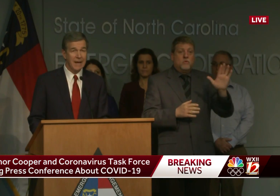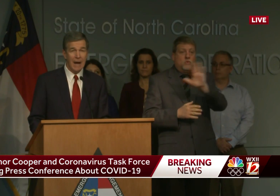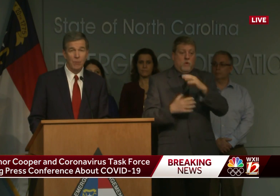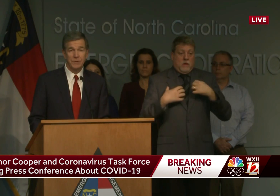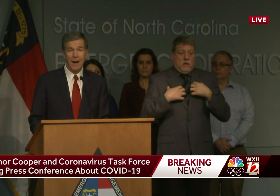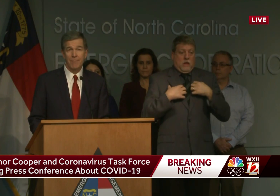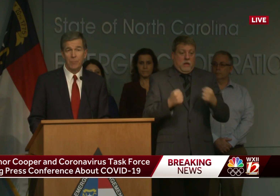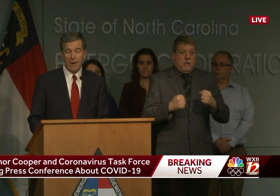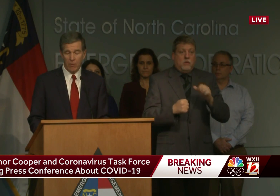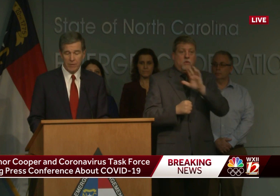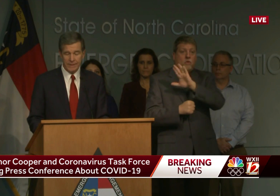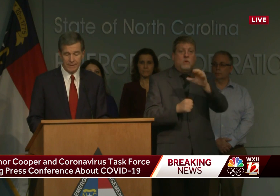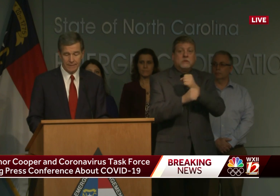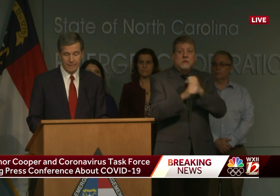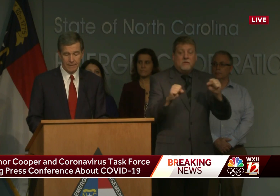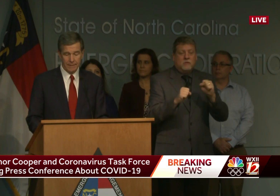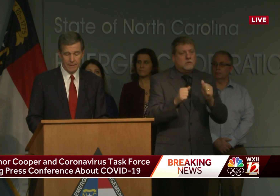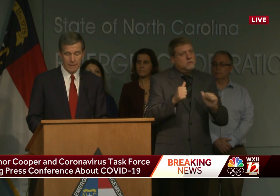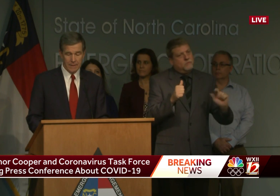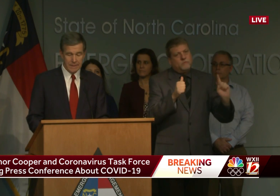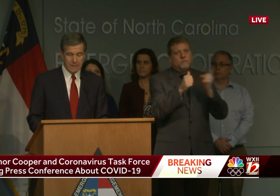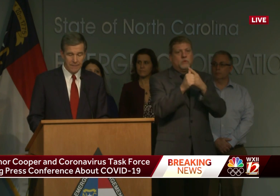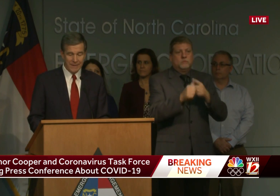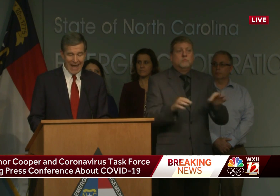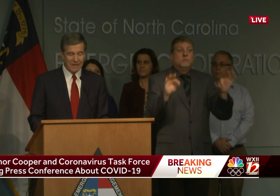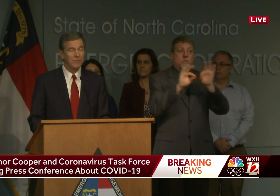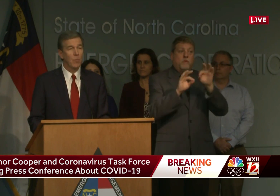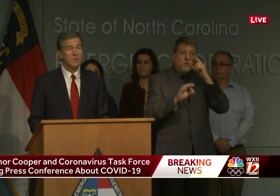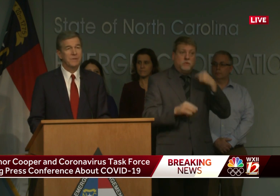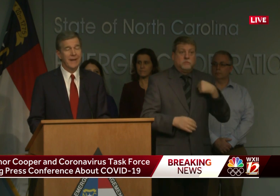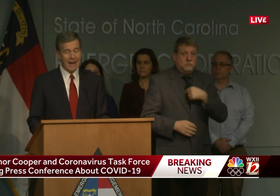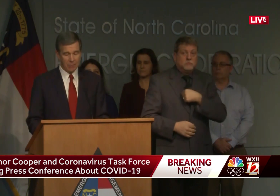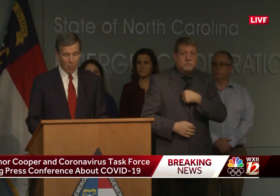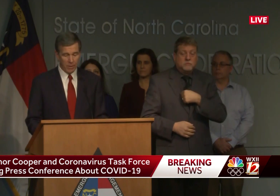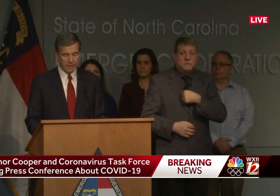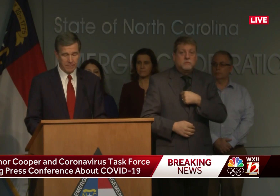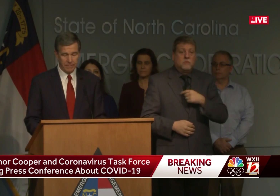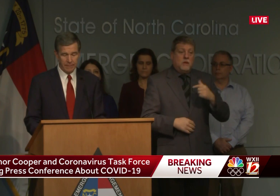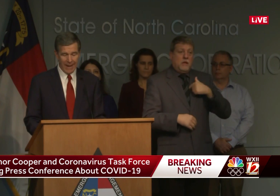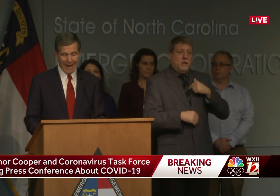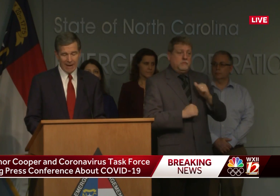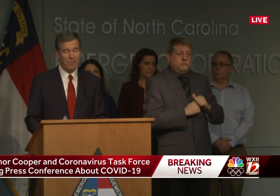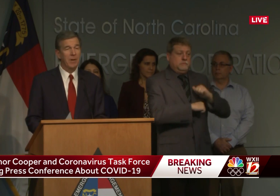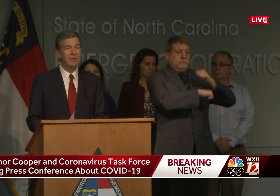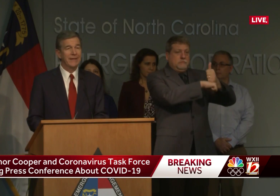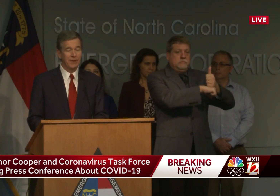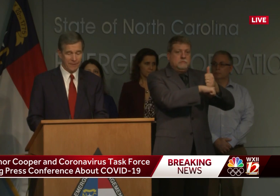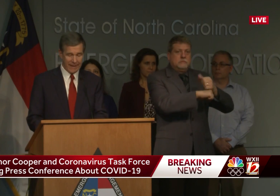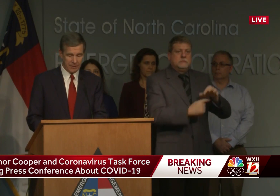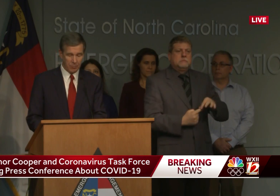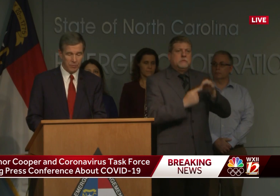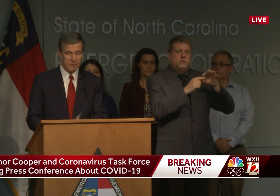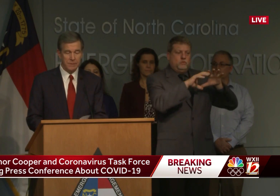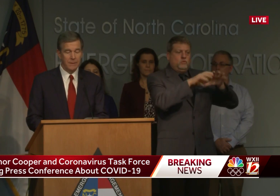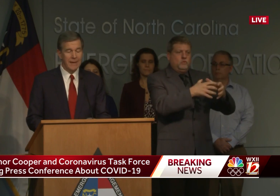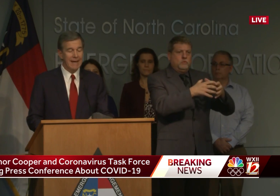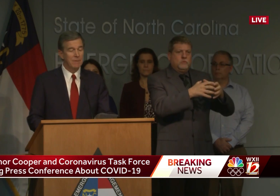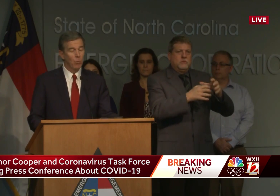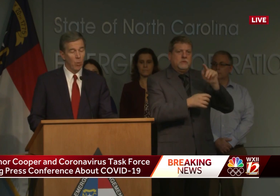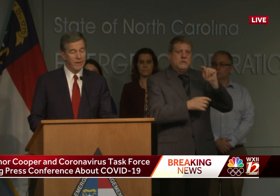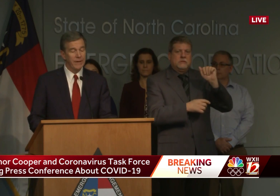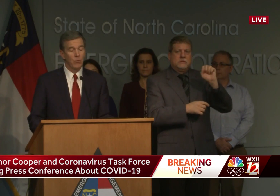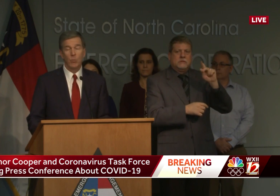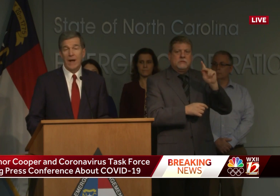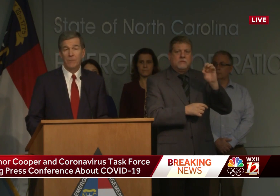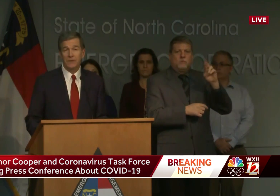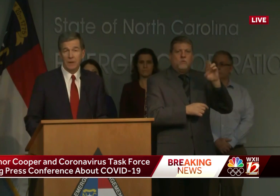is our top priority. The task force that I appointed and our public health experts have